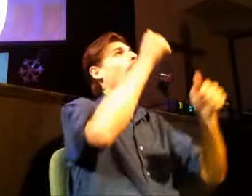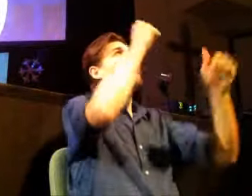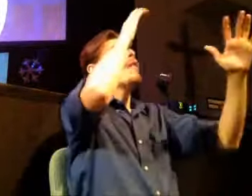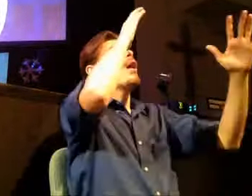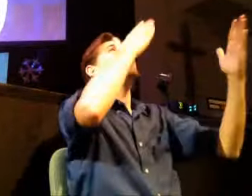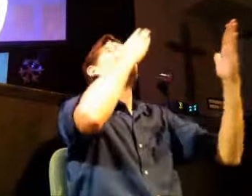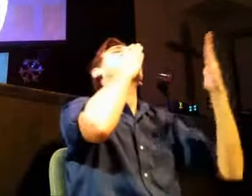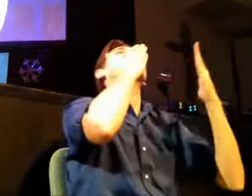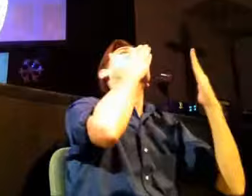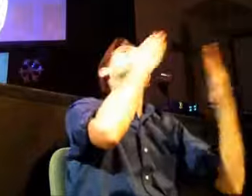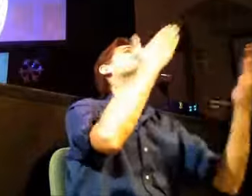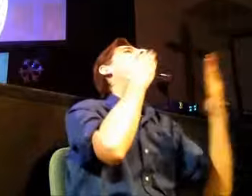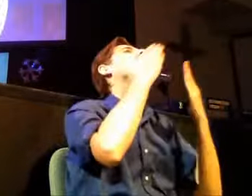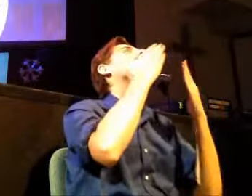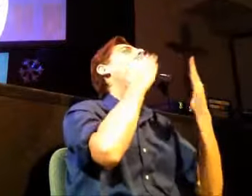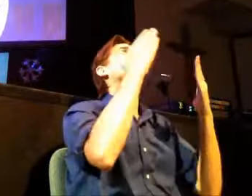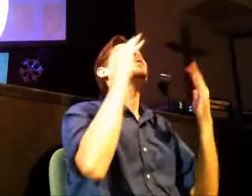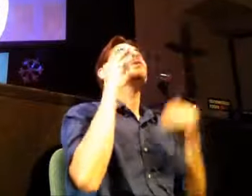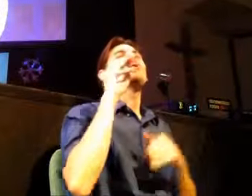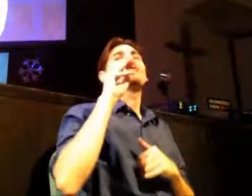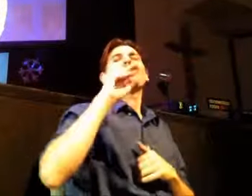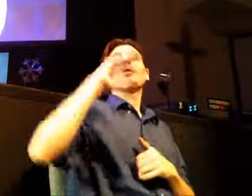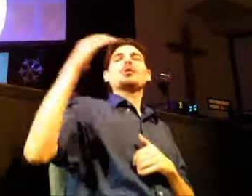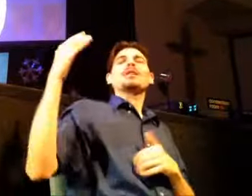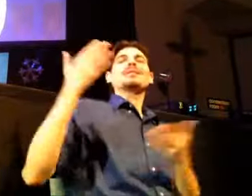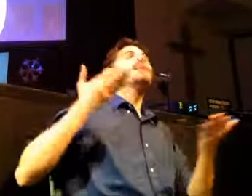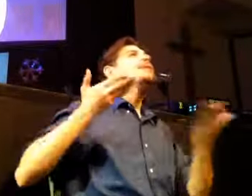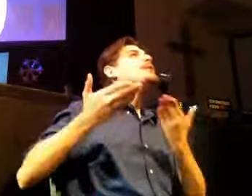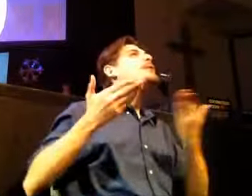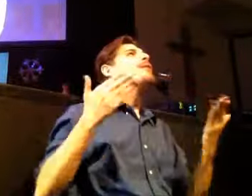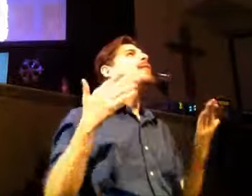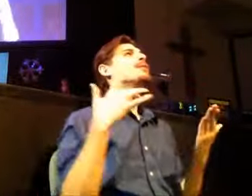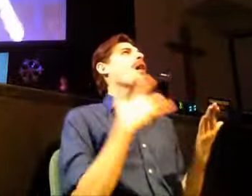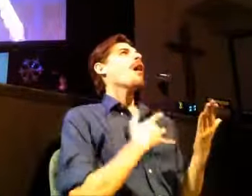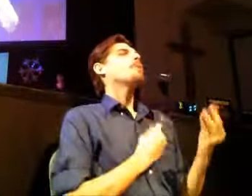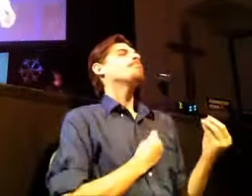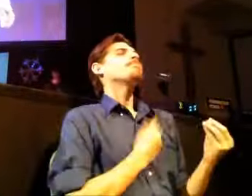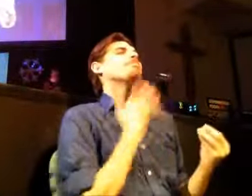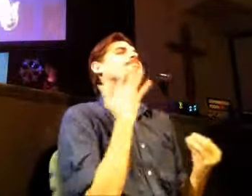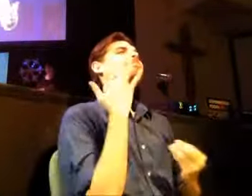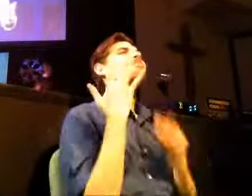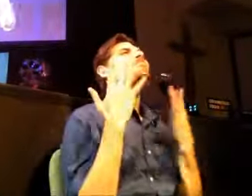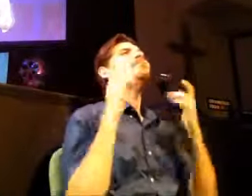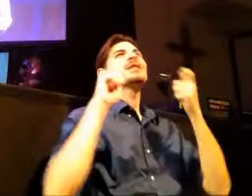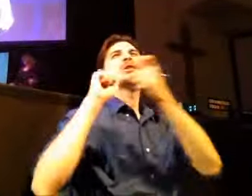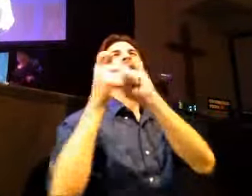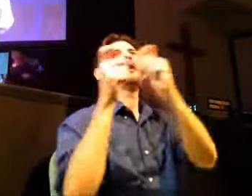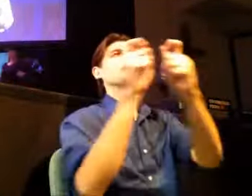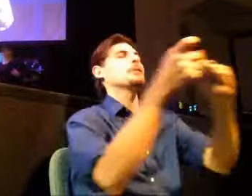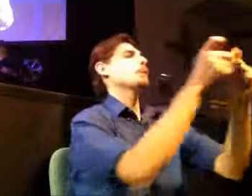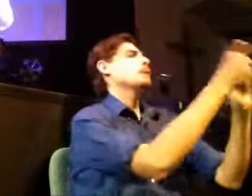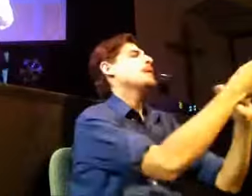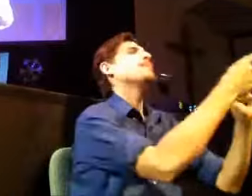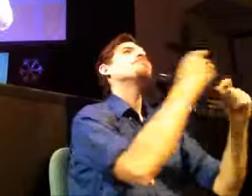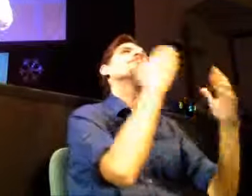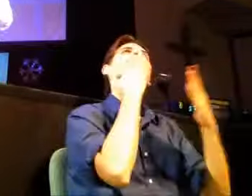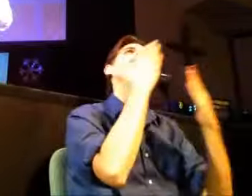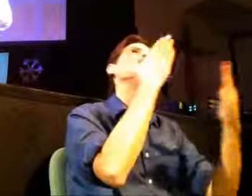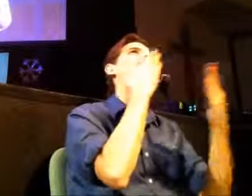all that you did through the Christmas Eve service and working in hearts and lives and the way you touched us we pray that you just continue to use